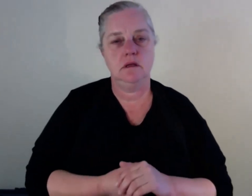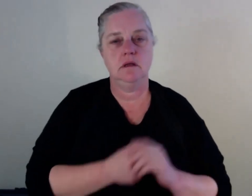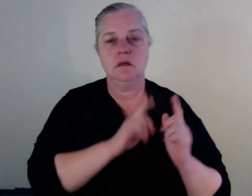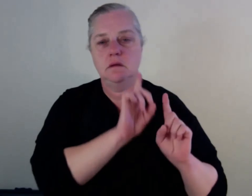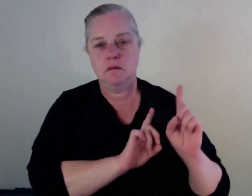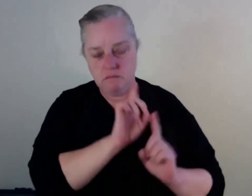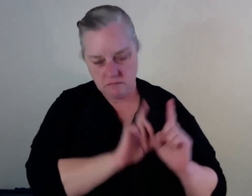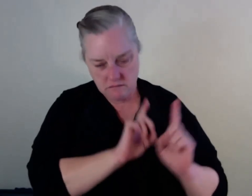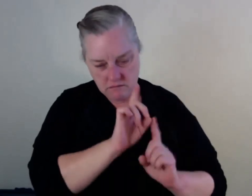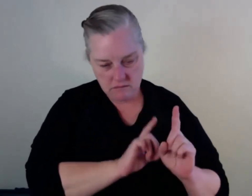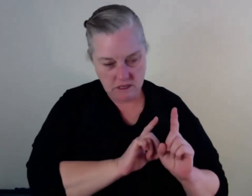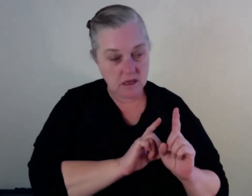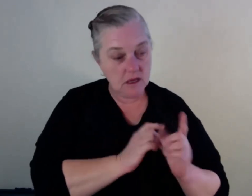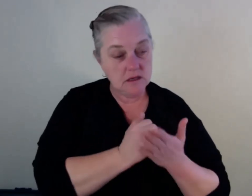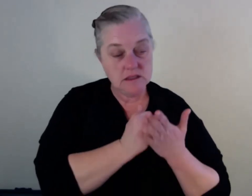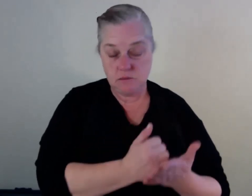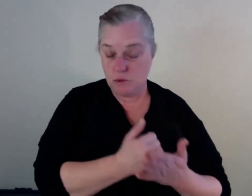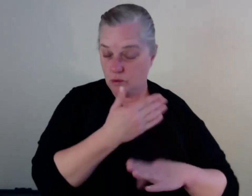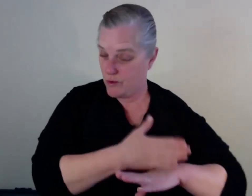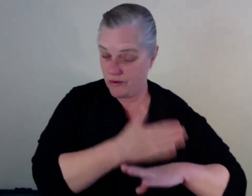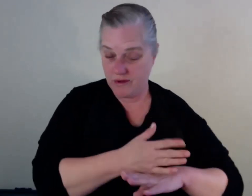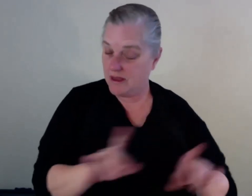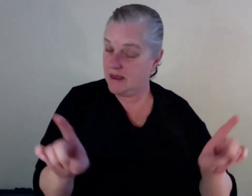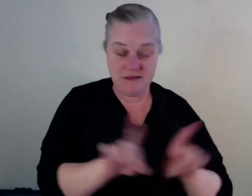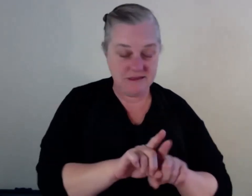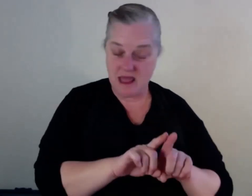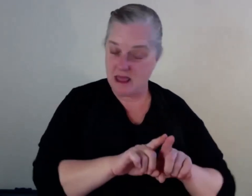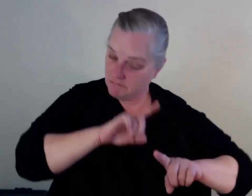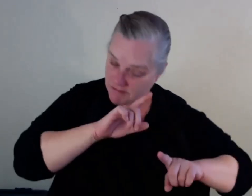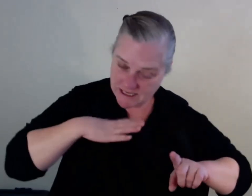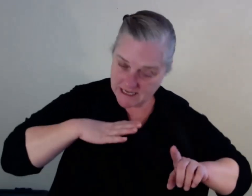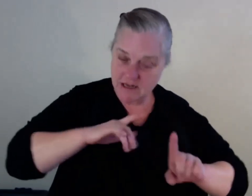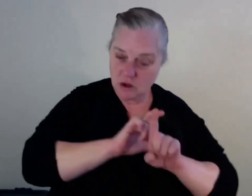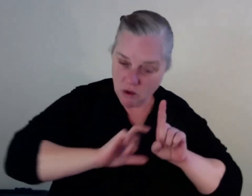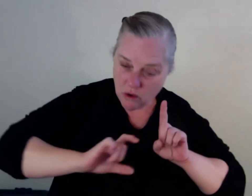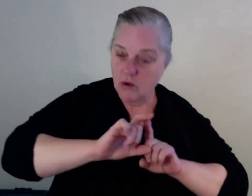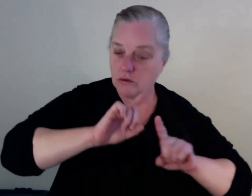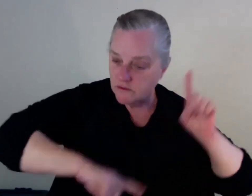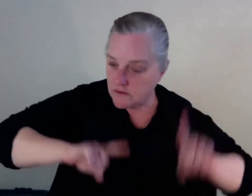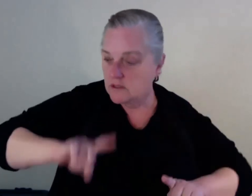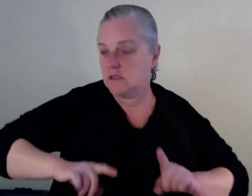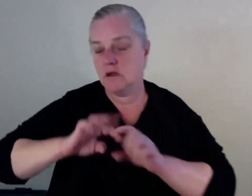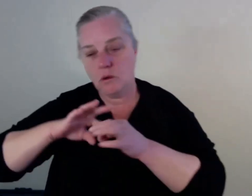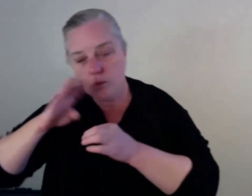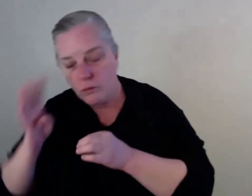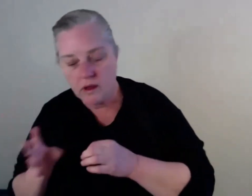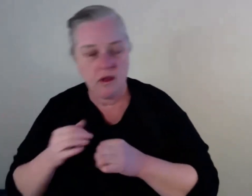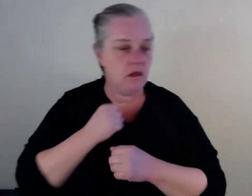You need people from the queer community. You need people from the First Nations community. You need people from culturally